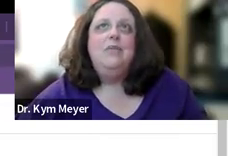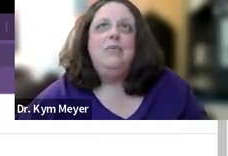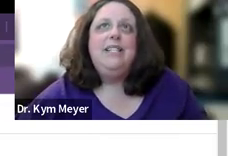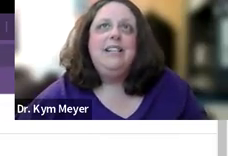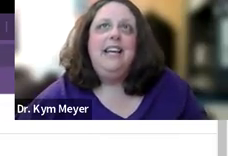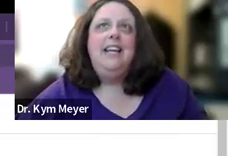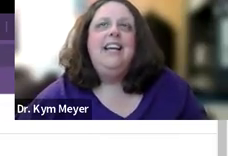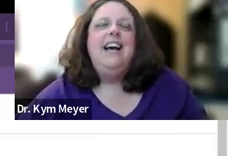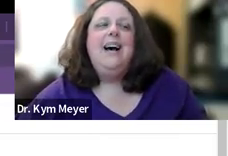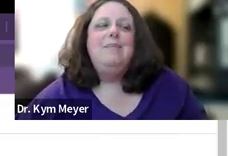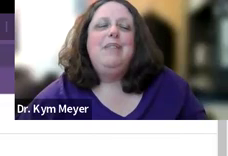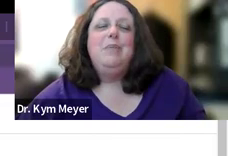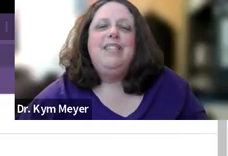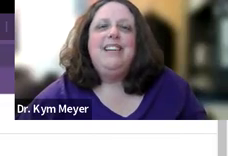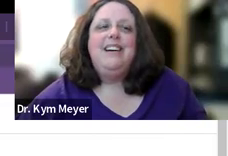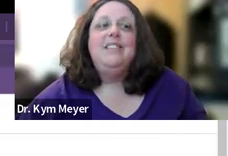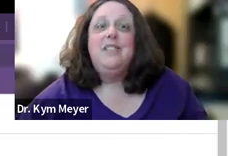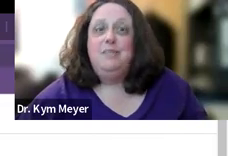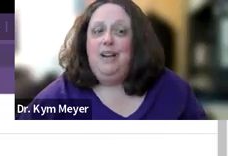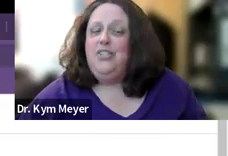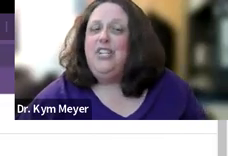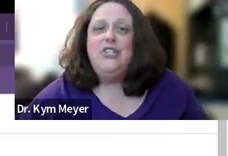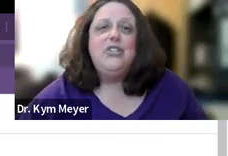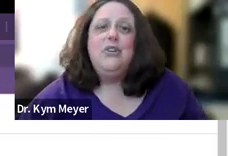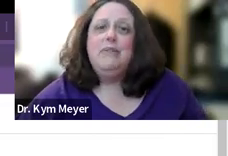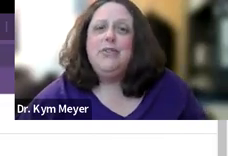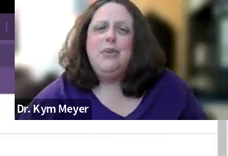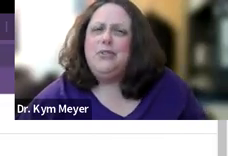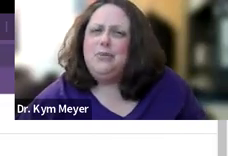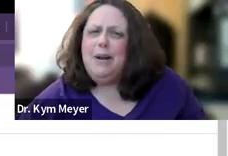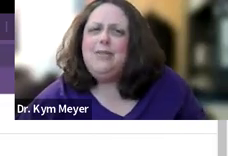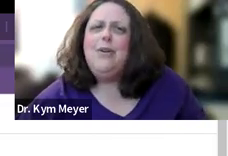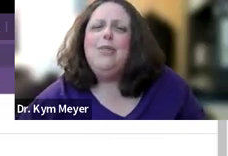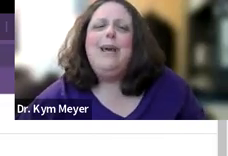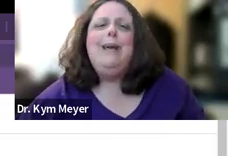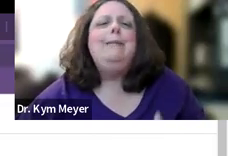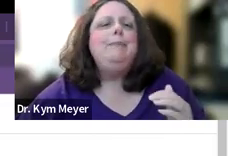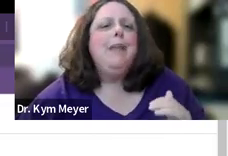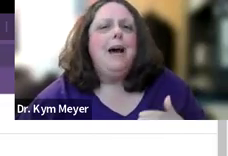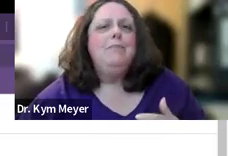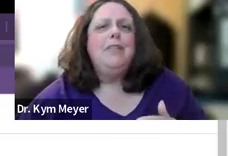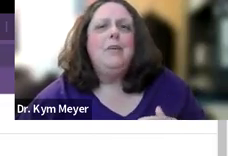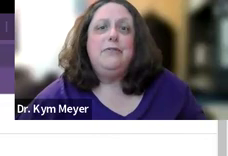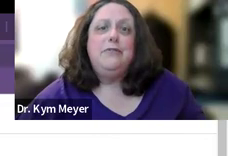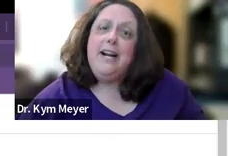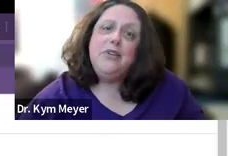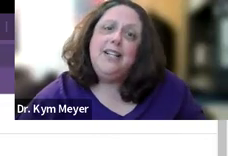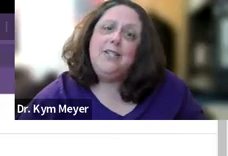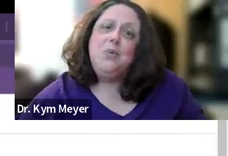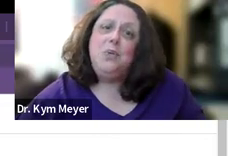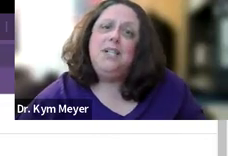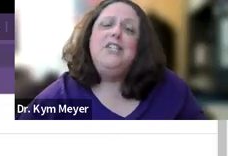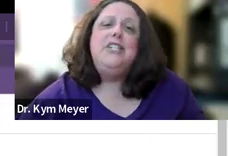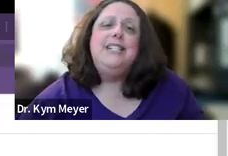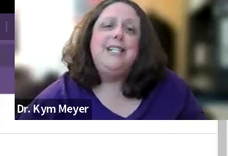that i did recently um there was uh this she had just turned three years old or she was about to turn three um there was a fire drill